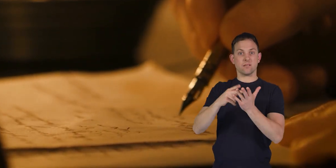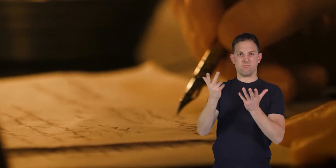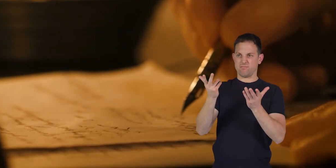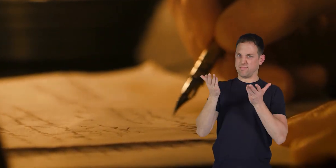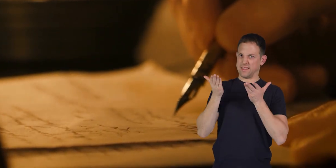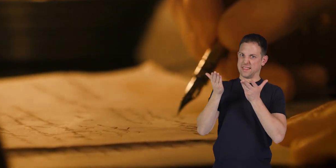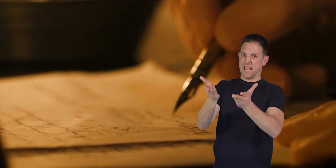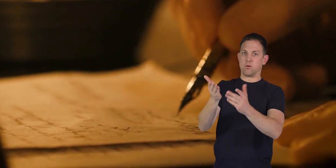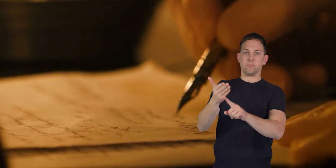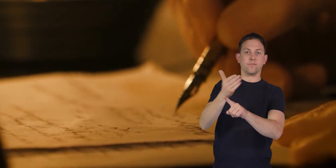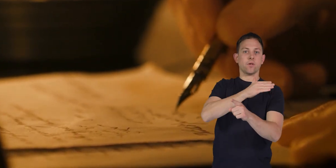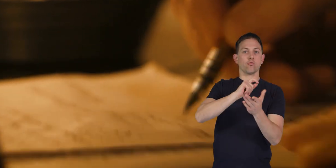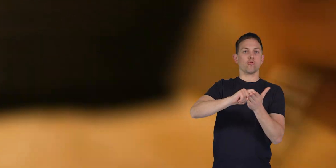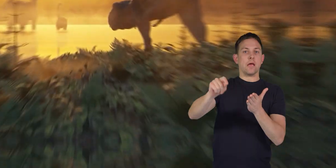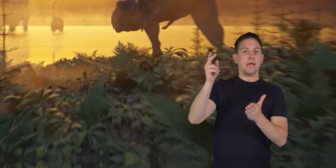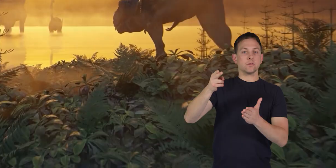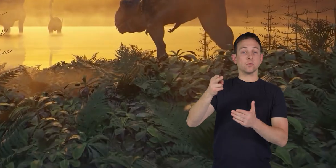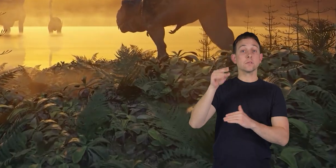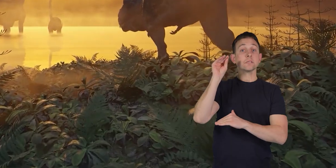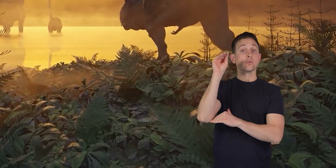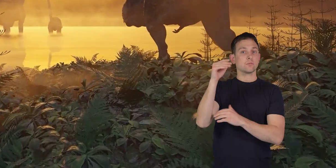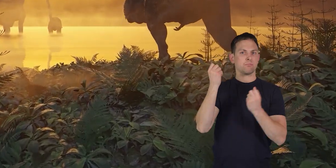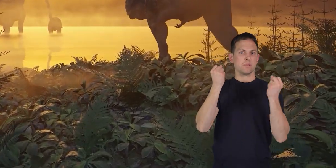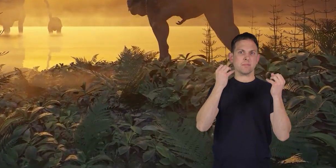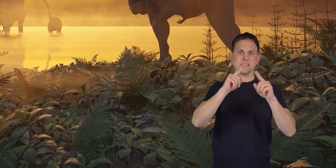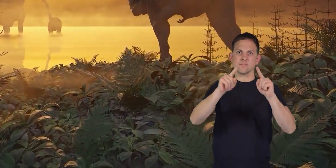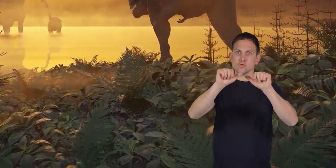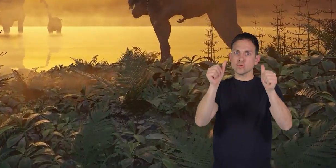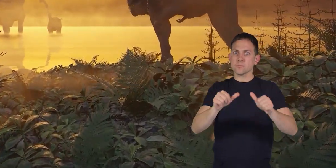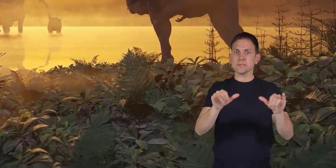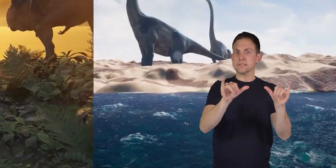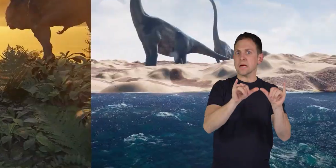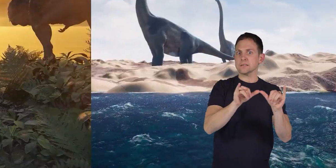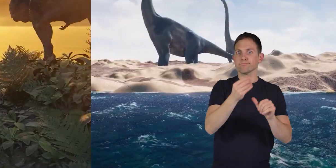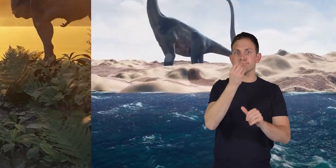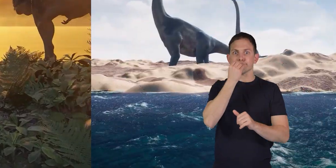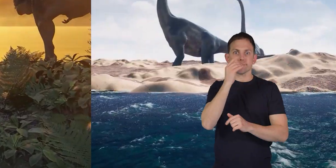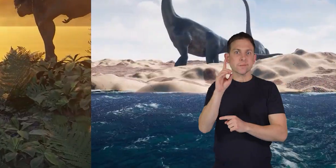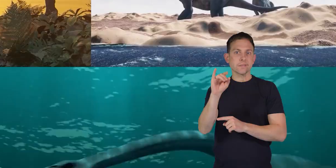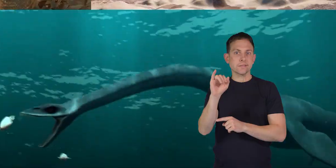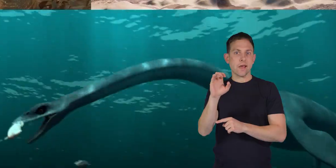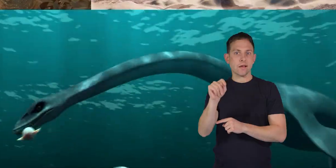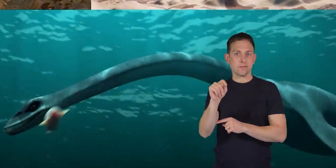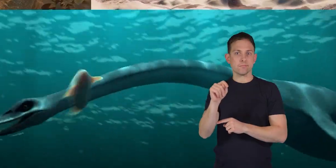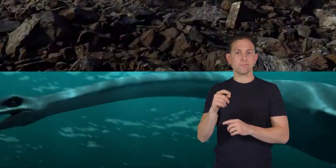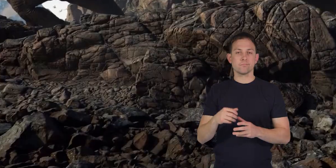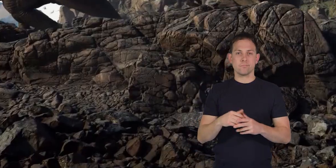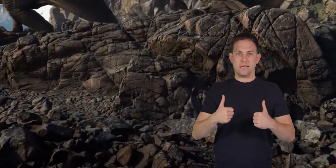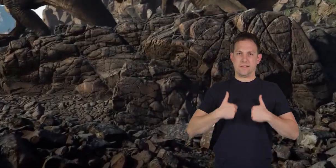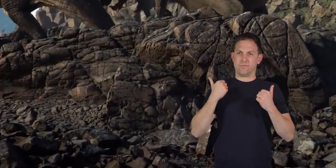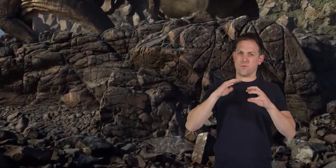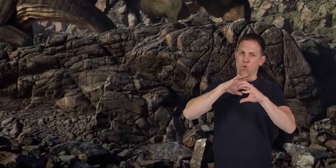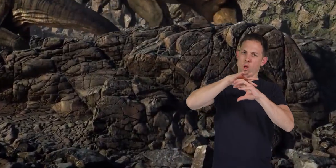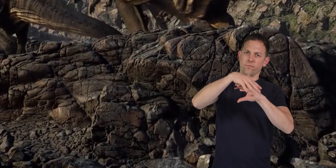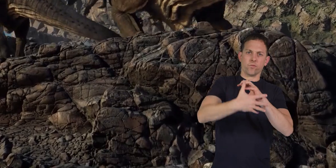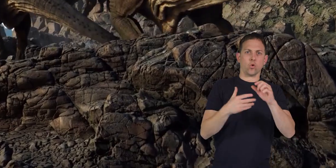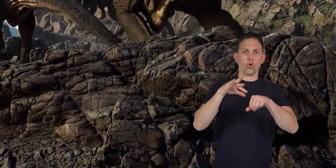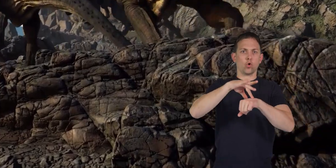there was written history. Dinos of many shapes, sizes, and diets lived all over the Earth